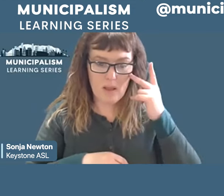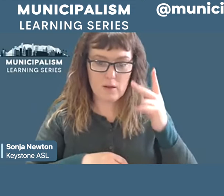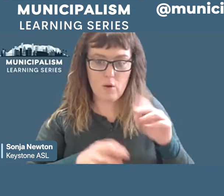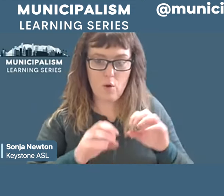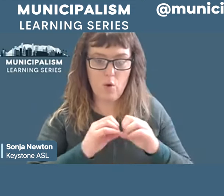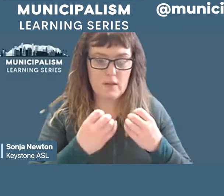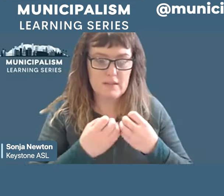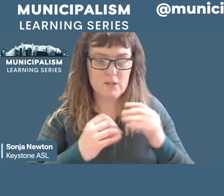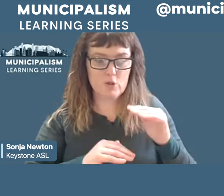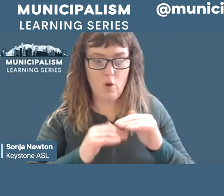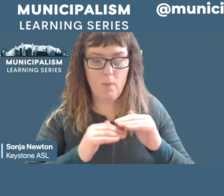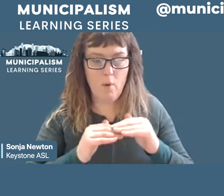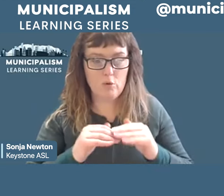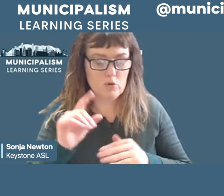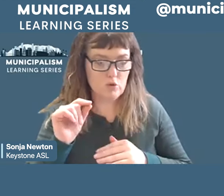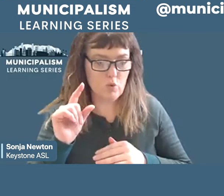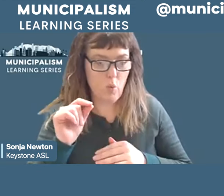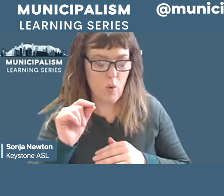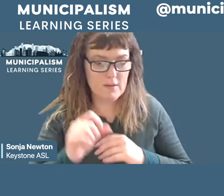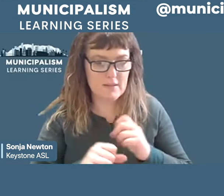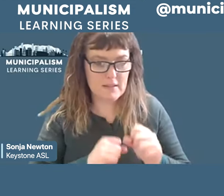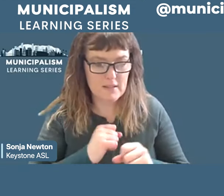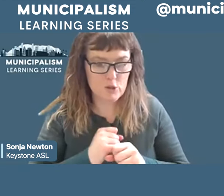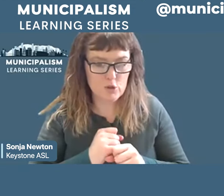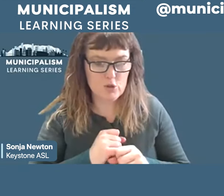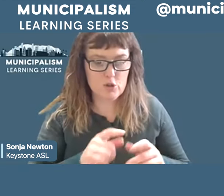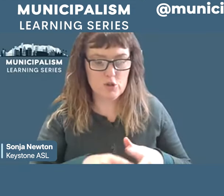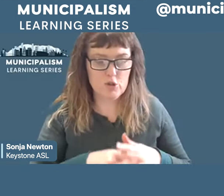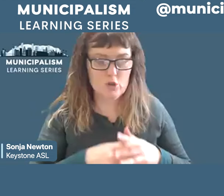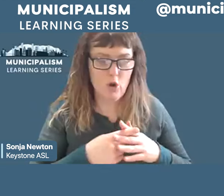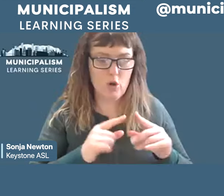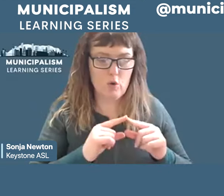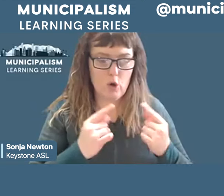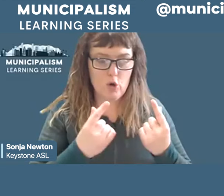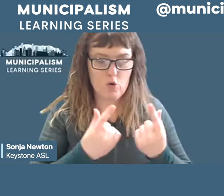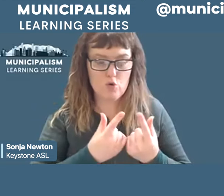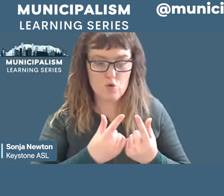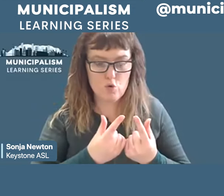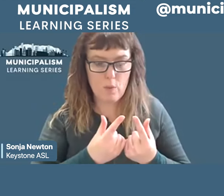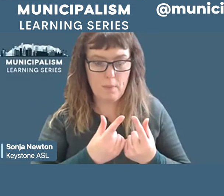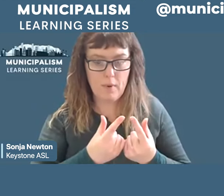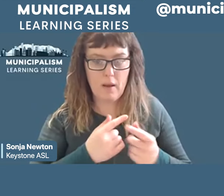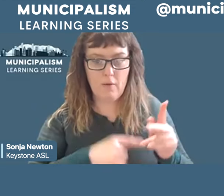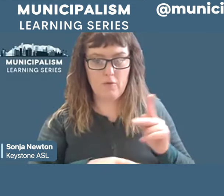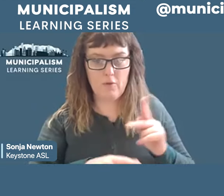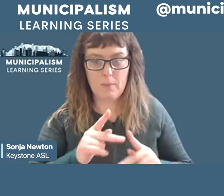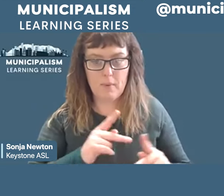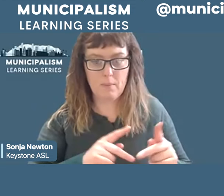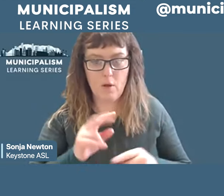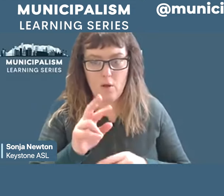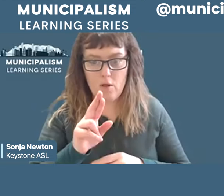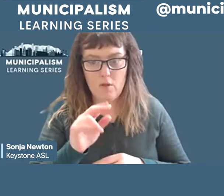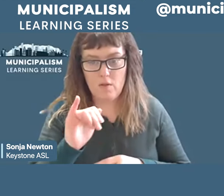And he started when a group of residents in Richmond decided that enough was enough